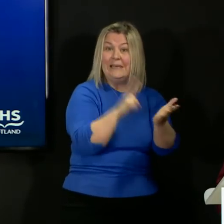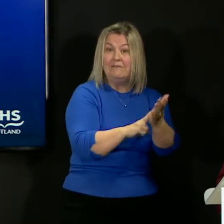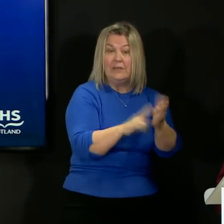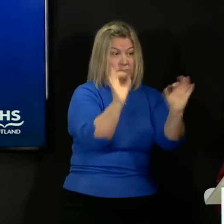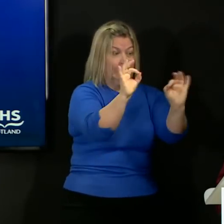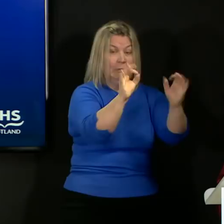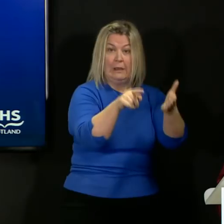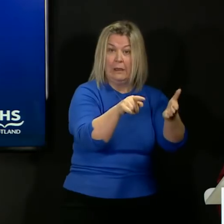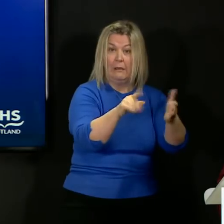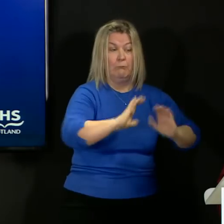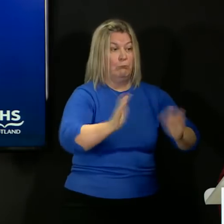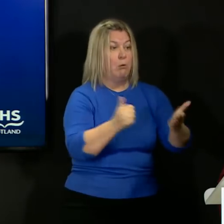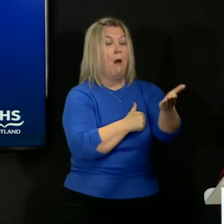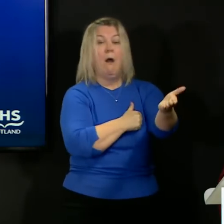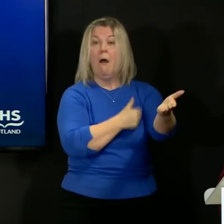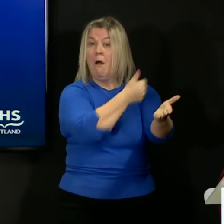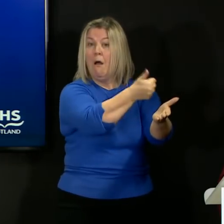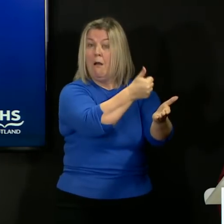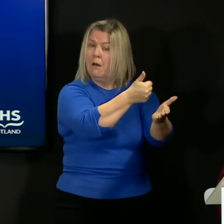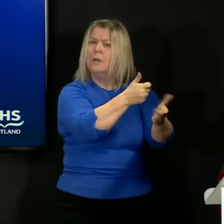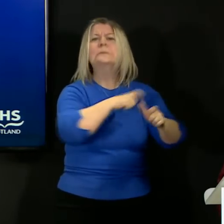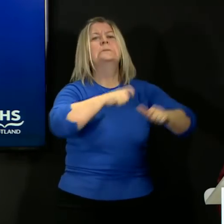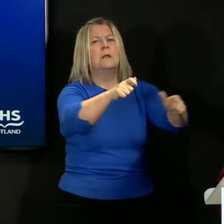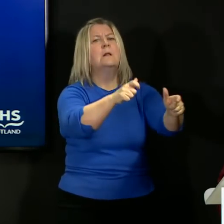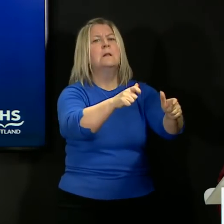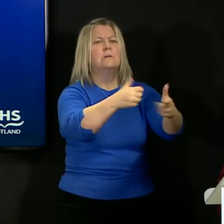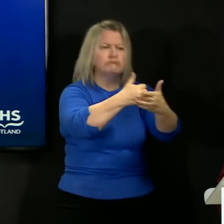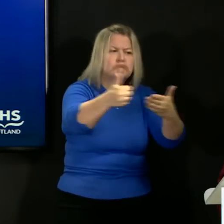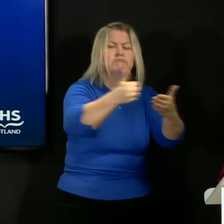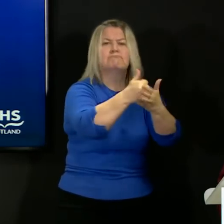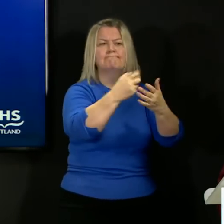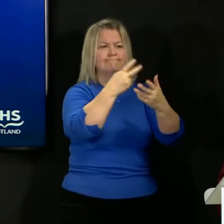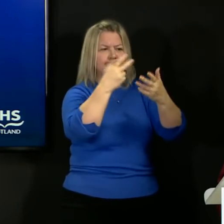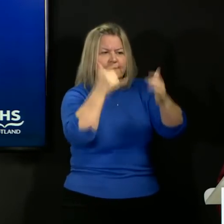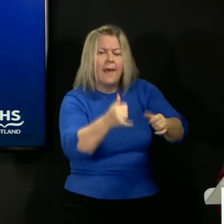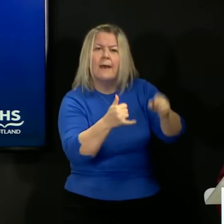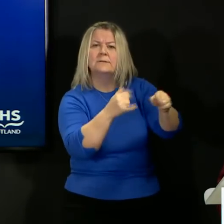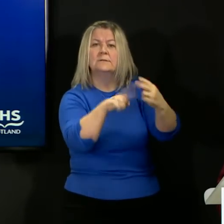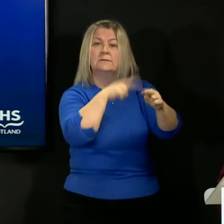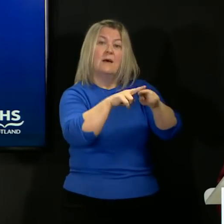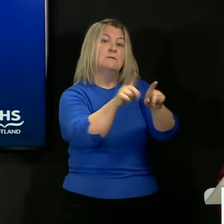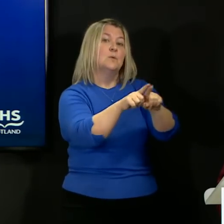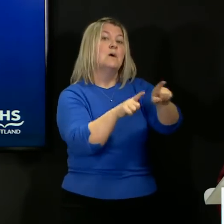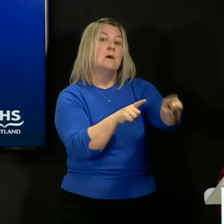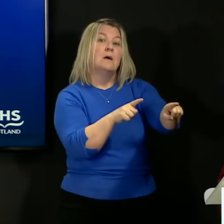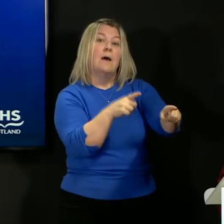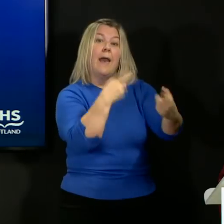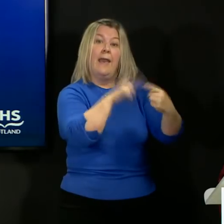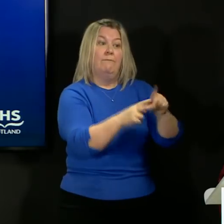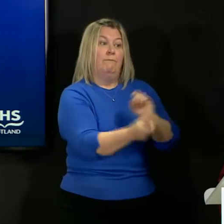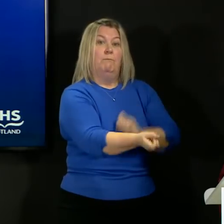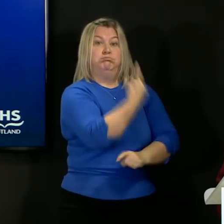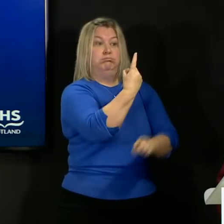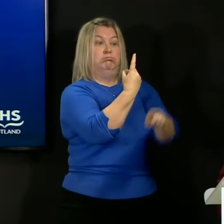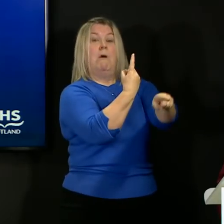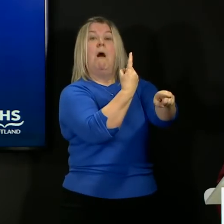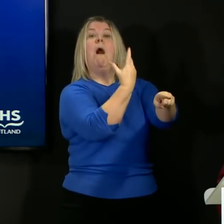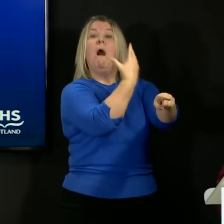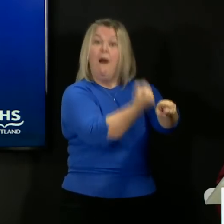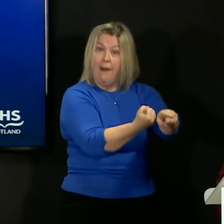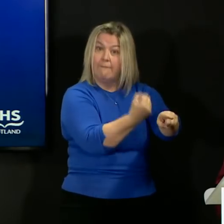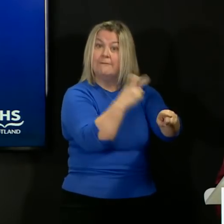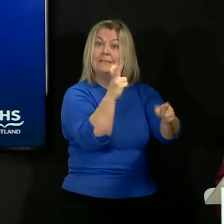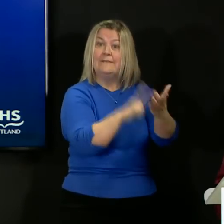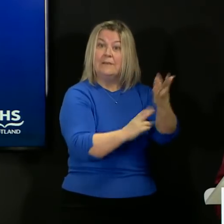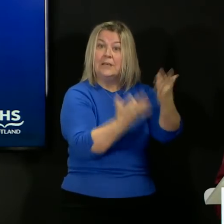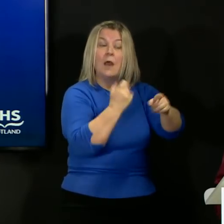test the staff who work in that care home so that if a positive test comes back from one of them at any